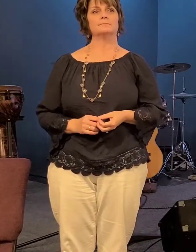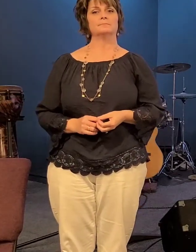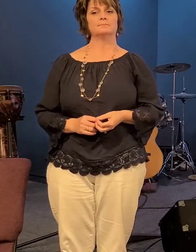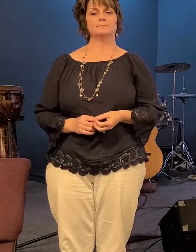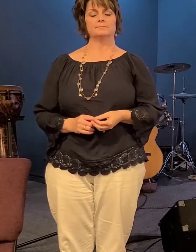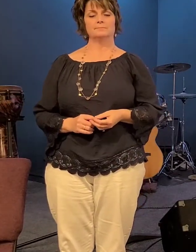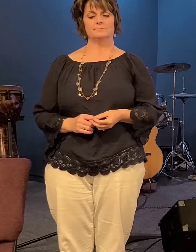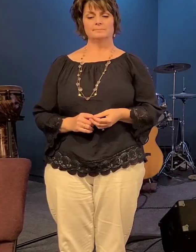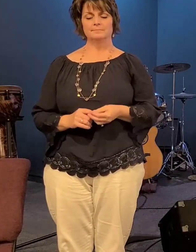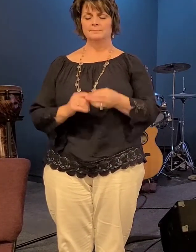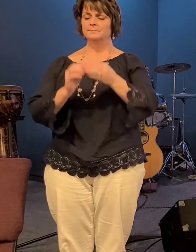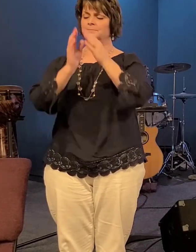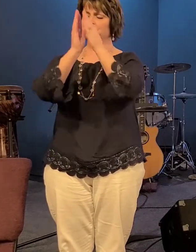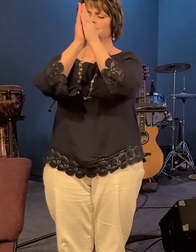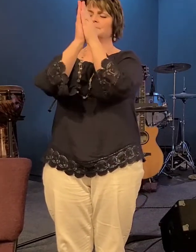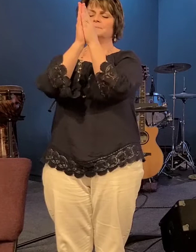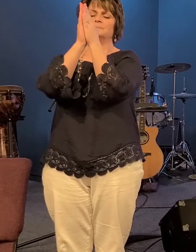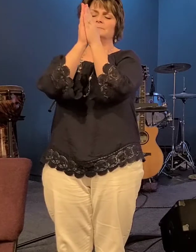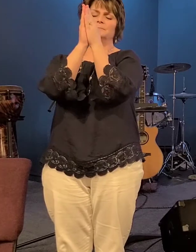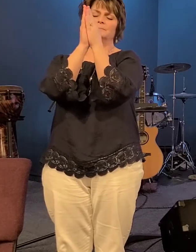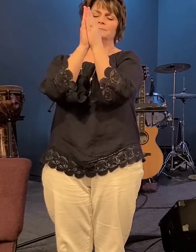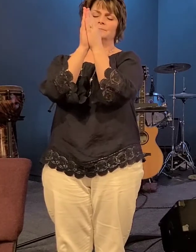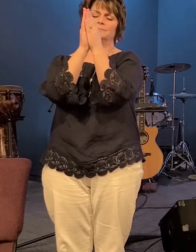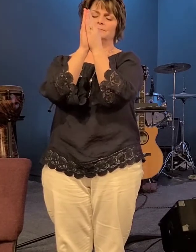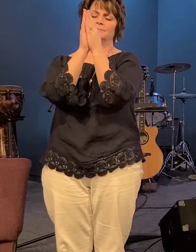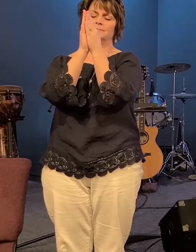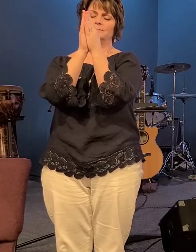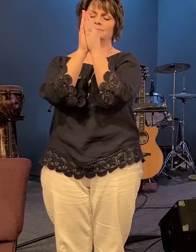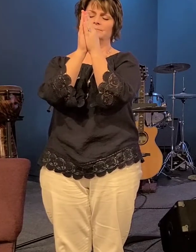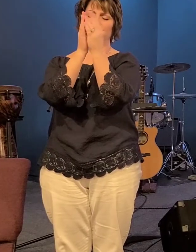holy spirit you are welcome here